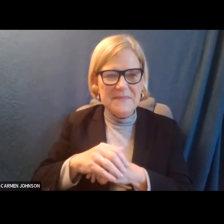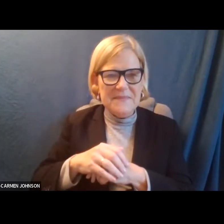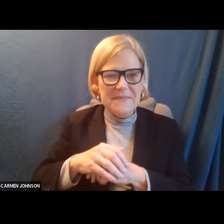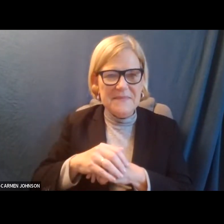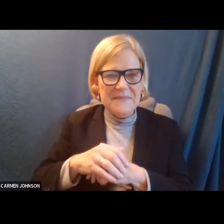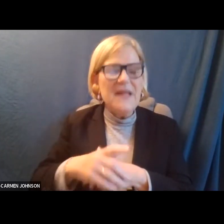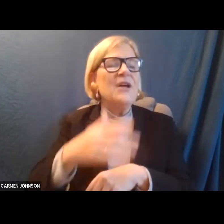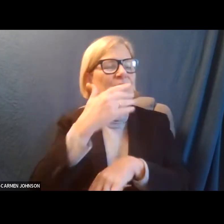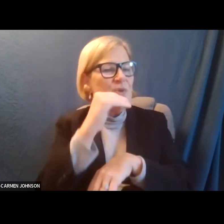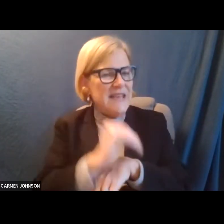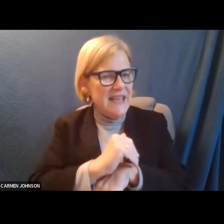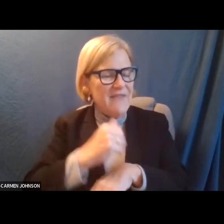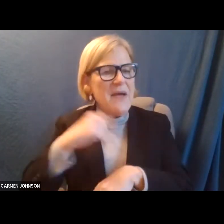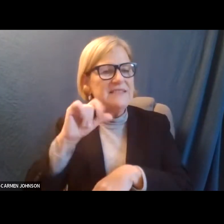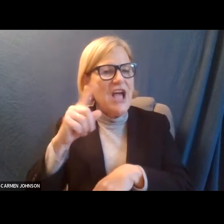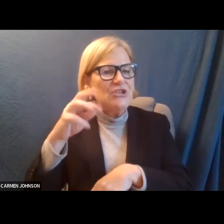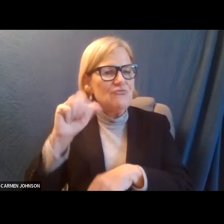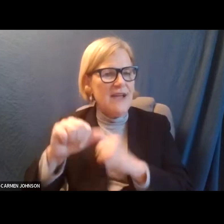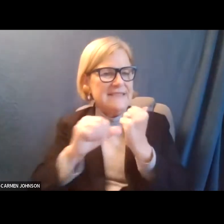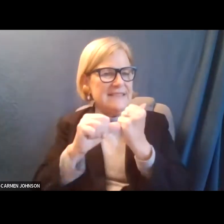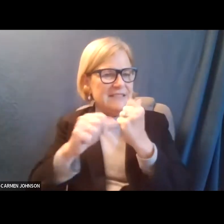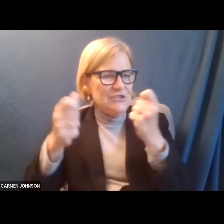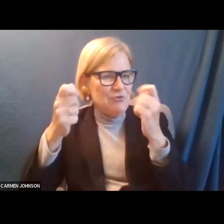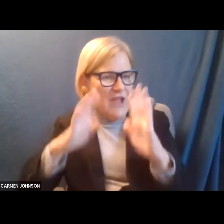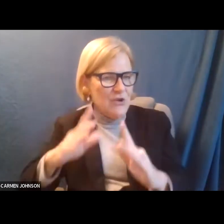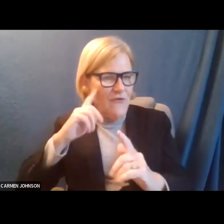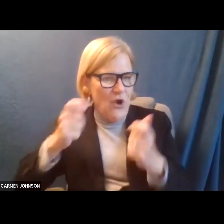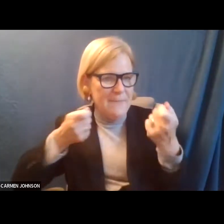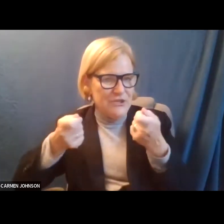Good evening, I'm Zandra Wimberley, assistant director of administration.